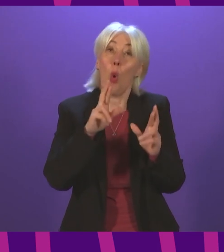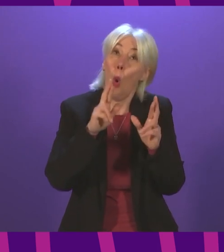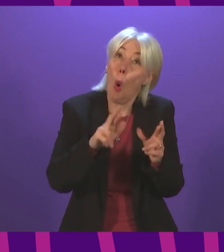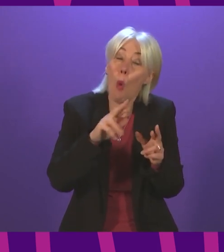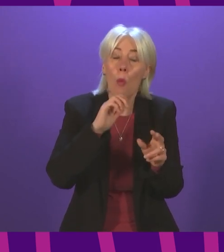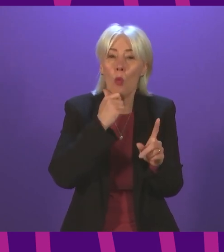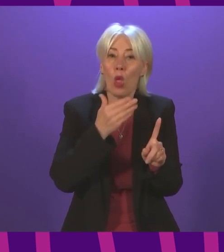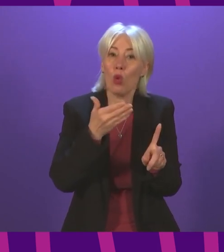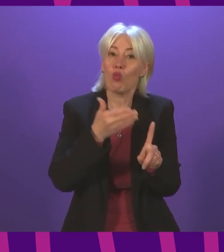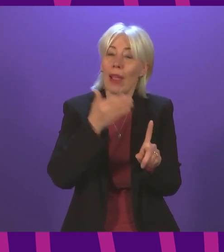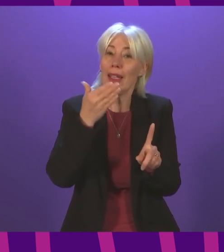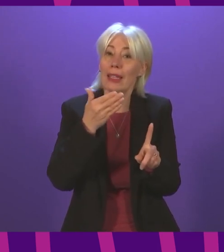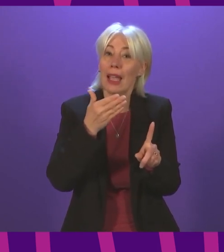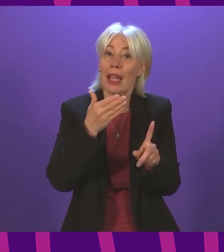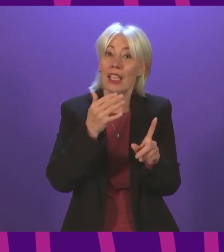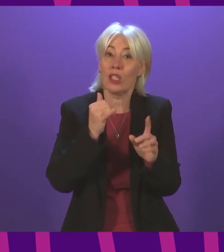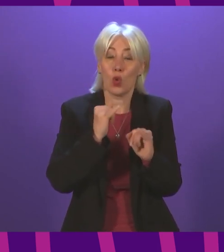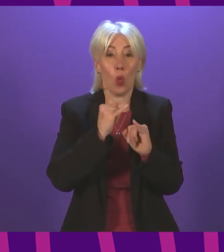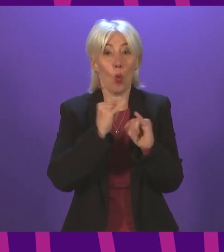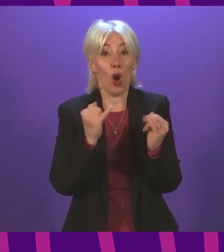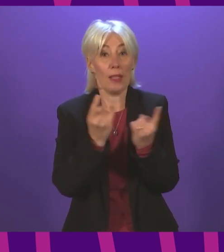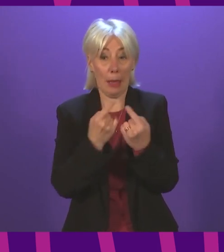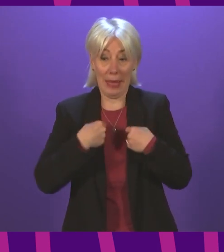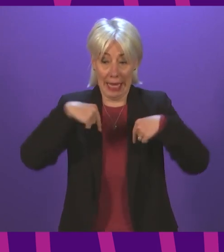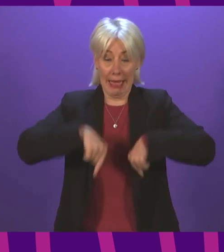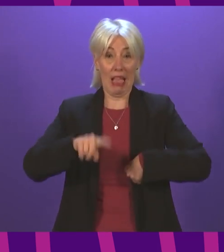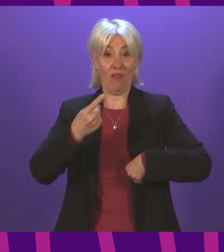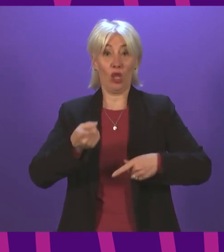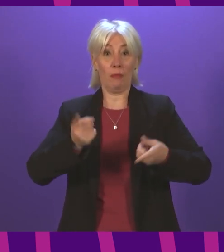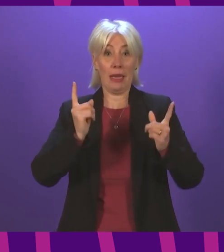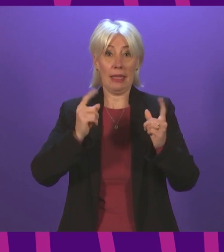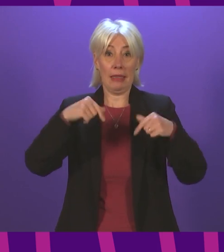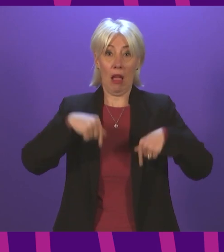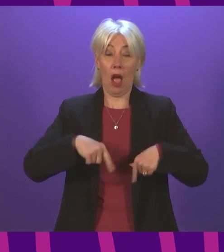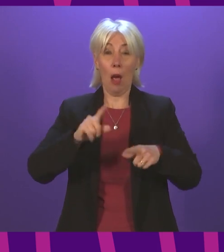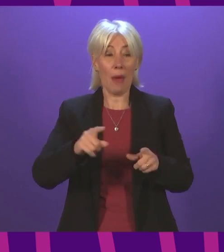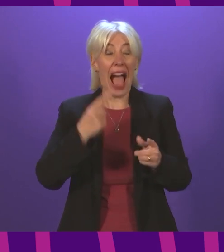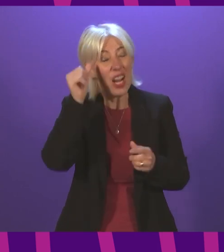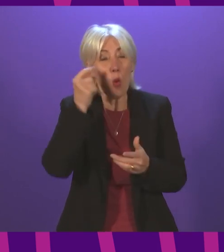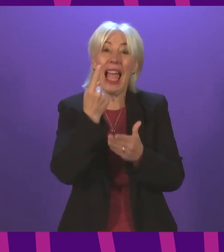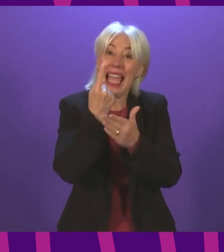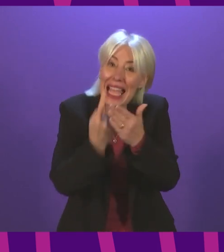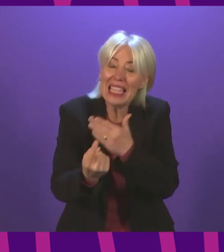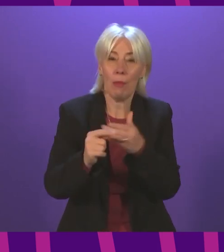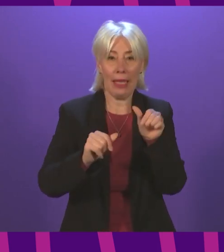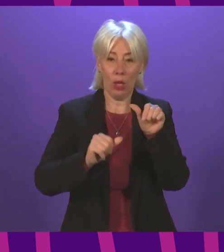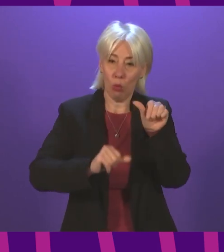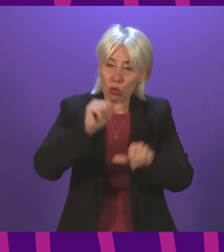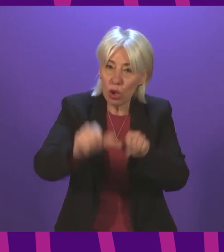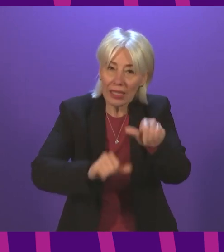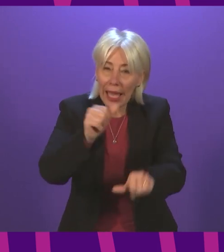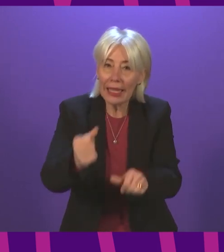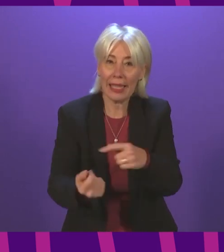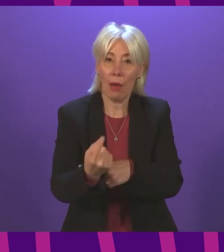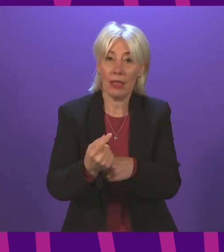recognises that the worst thing I could do, standing here as First Minister right now, in light of the independent processes that are underway,